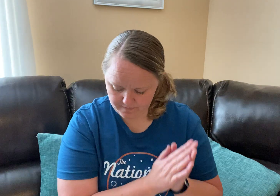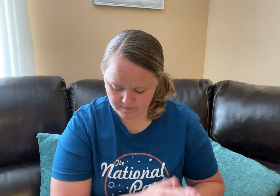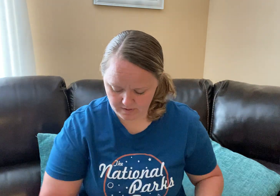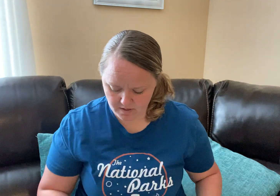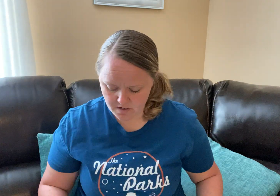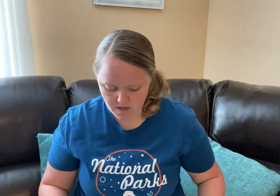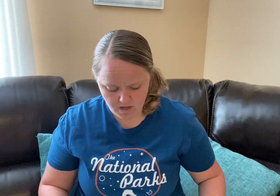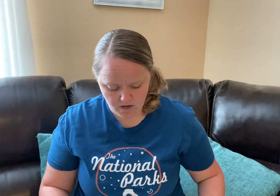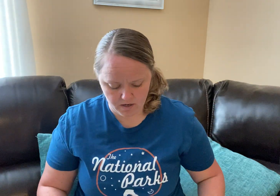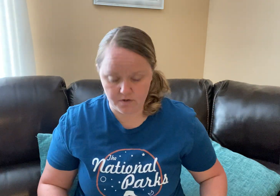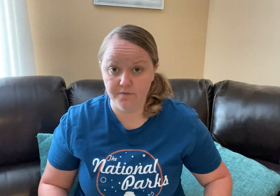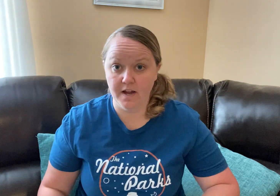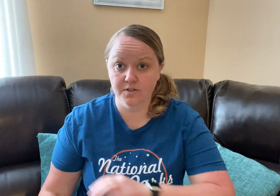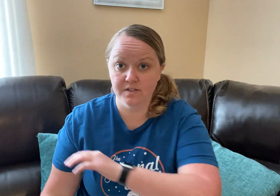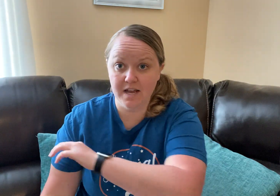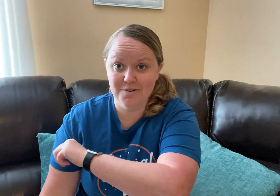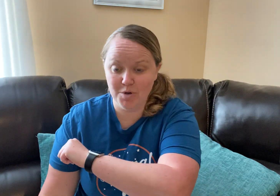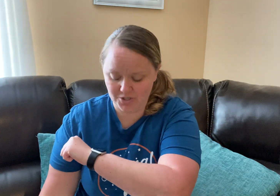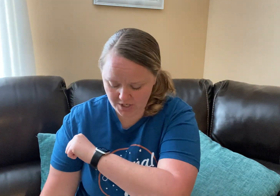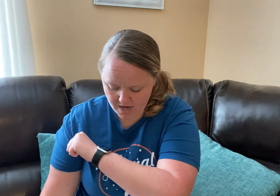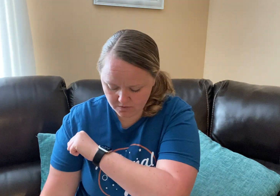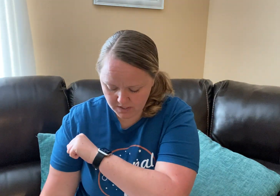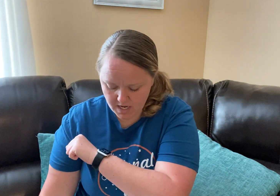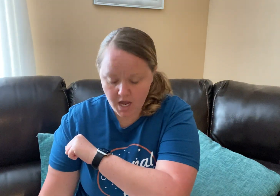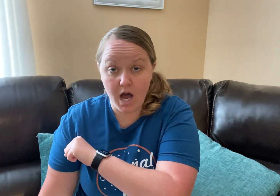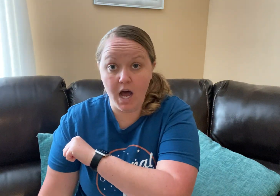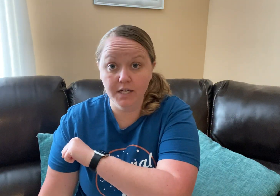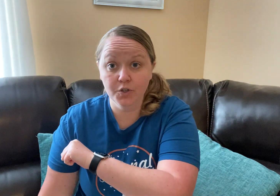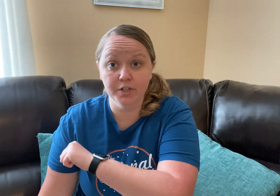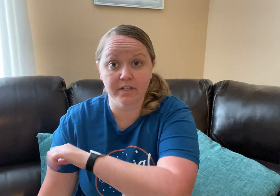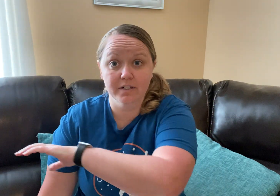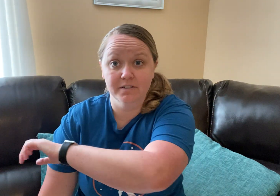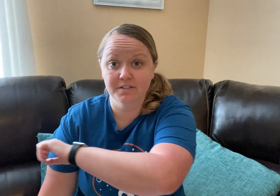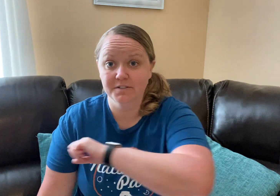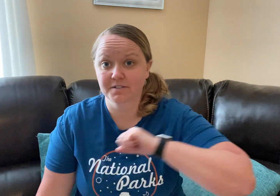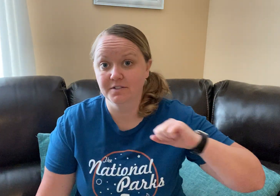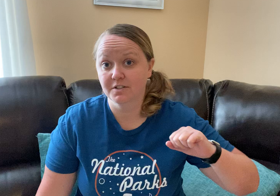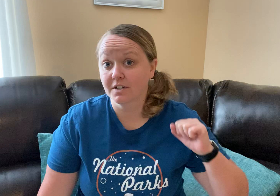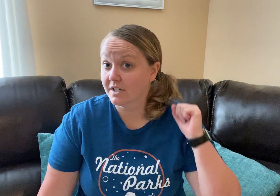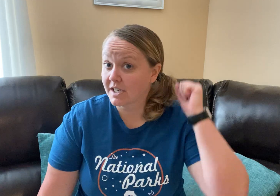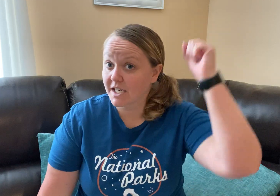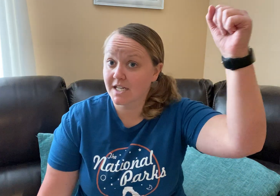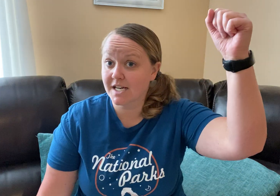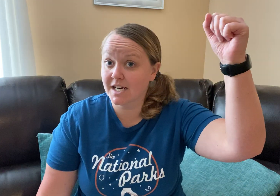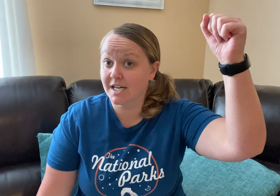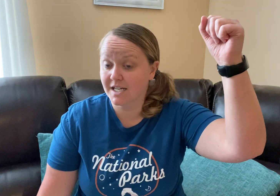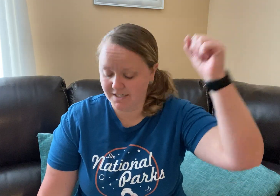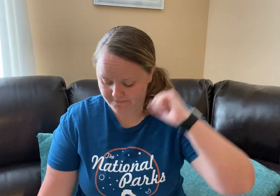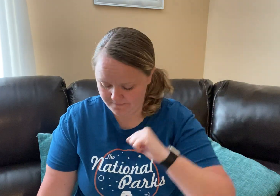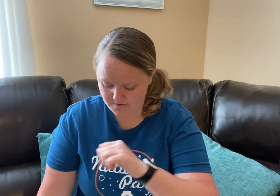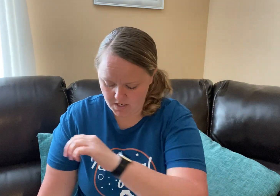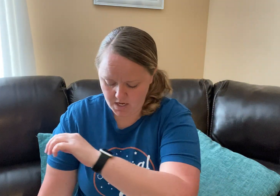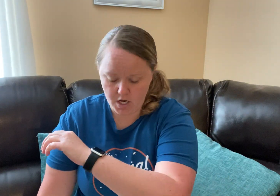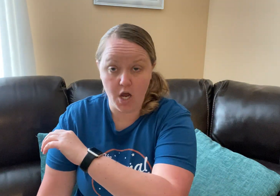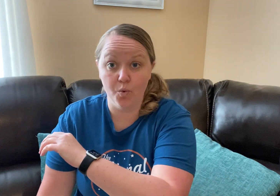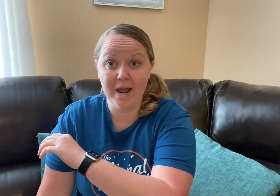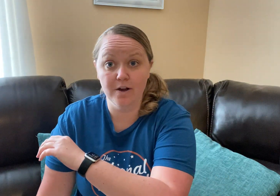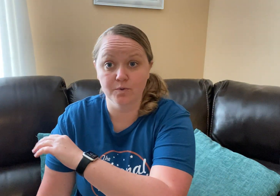Our final sound, punch it out. Unhook. K. Around.